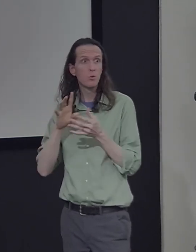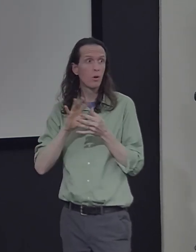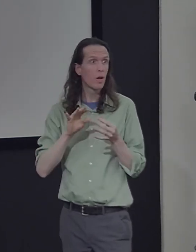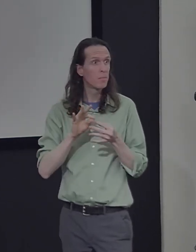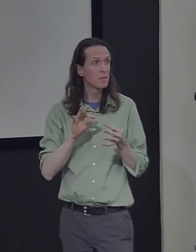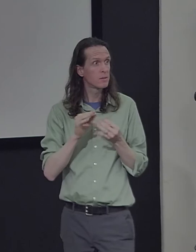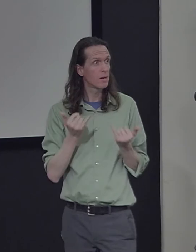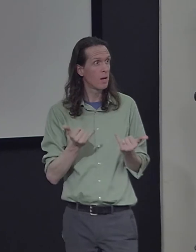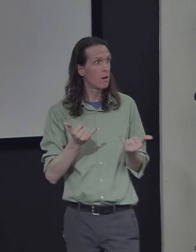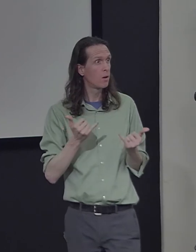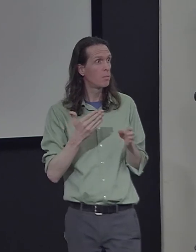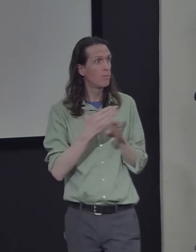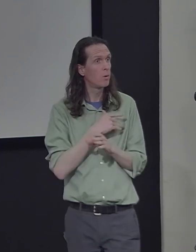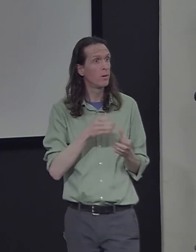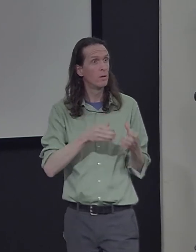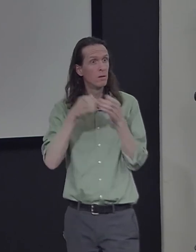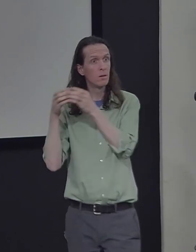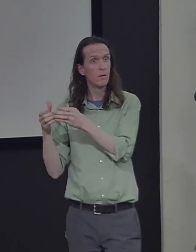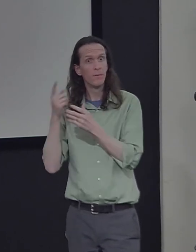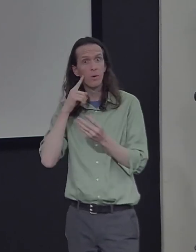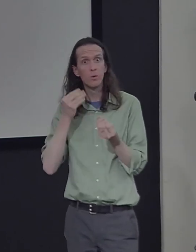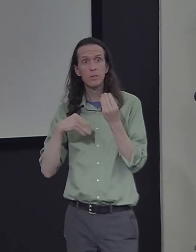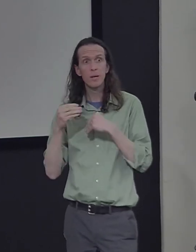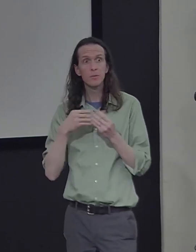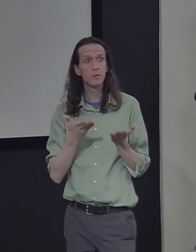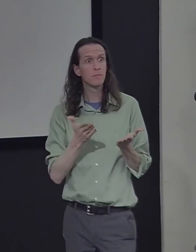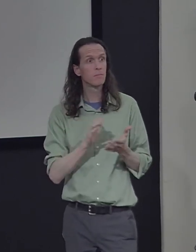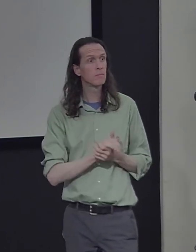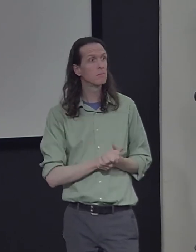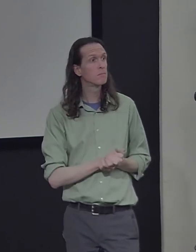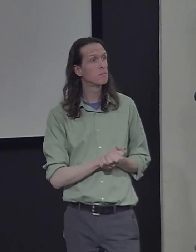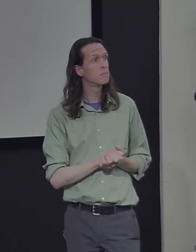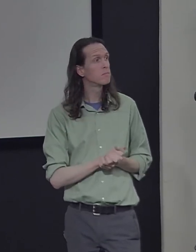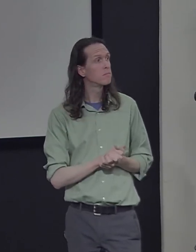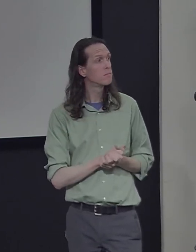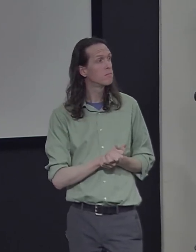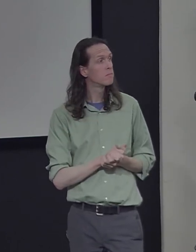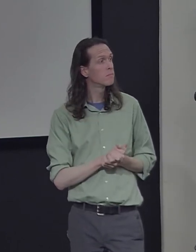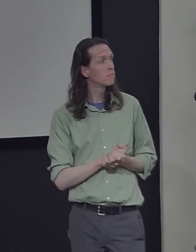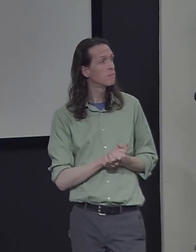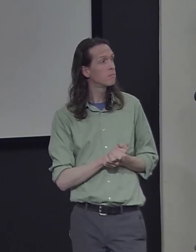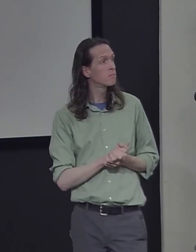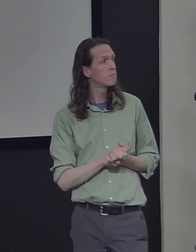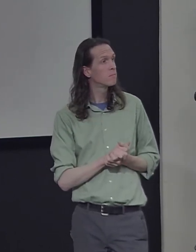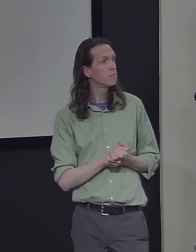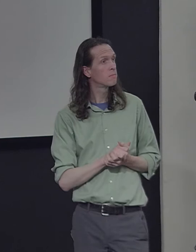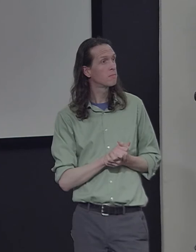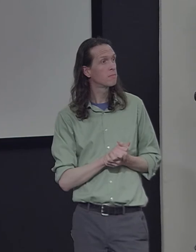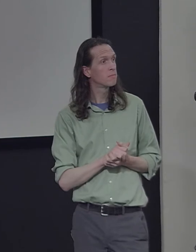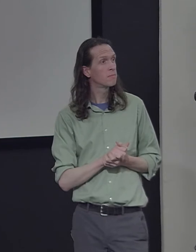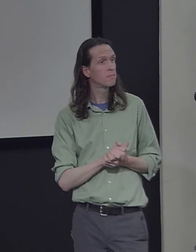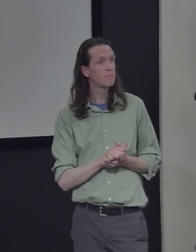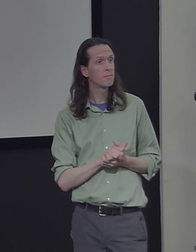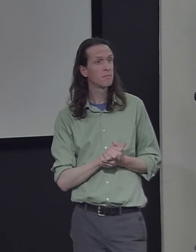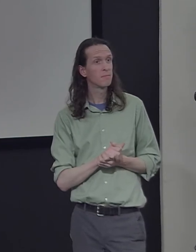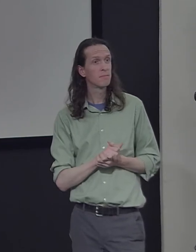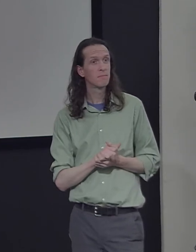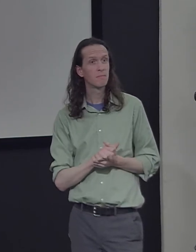here and ask Dr. Schachter questions or comments before we head to the reception. Are there any questions from the audience?